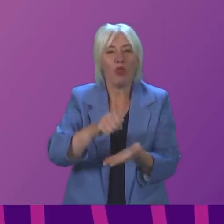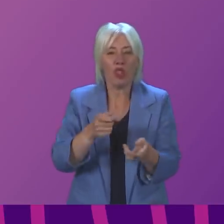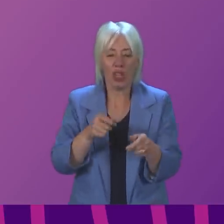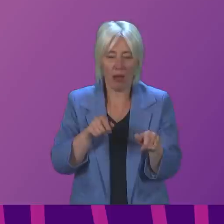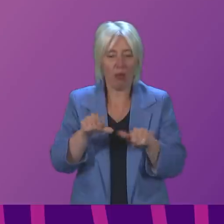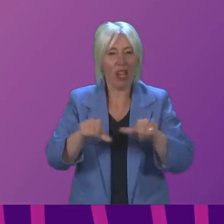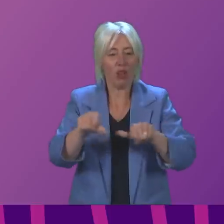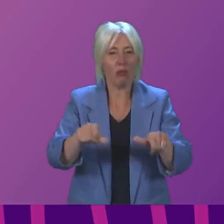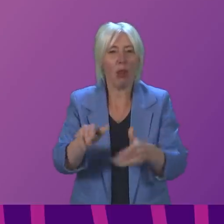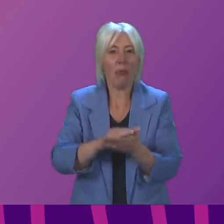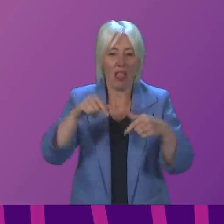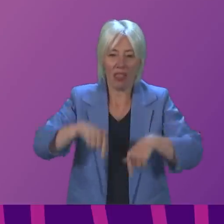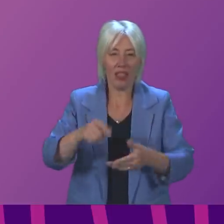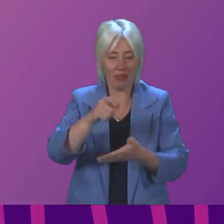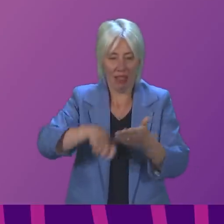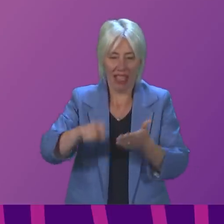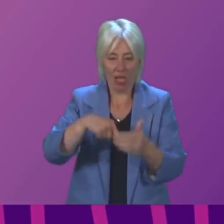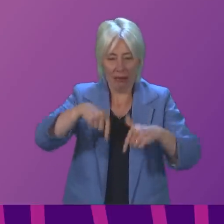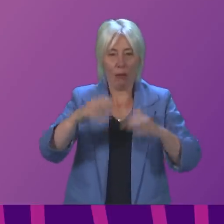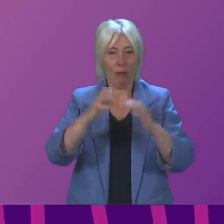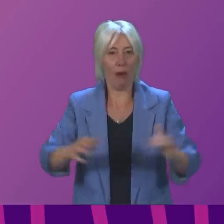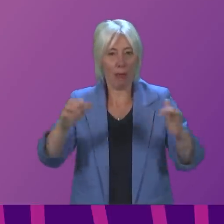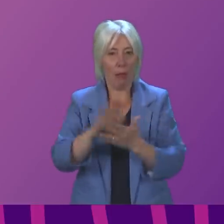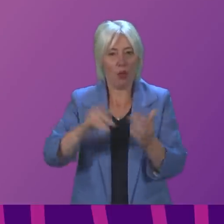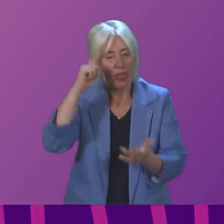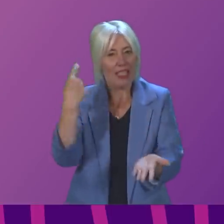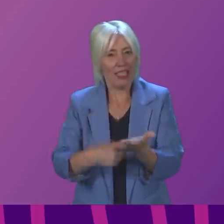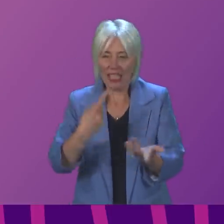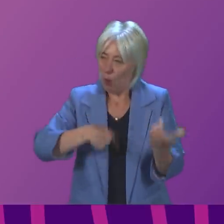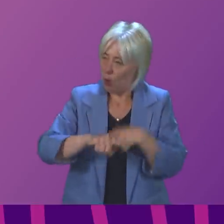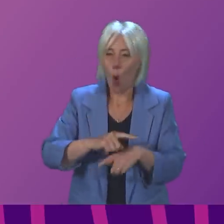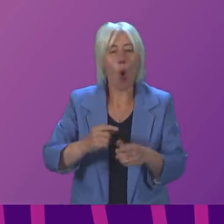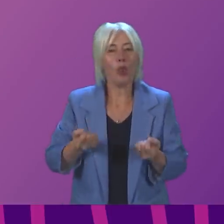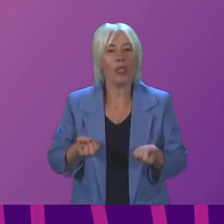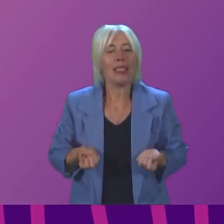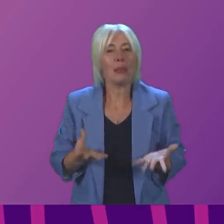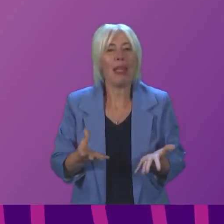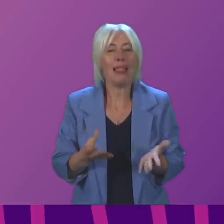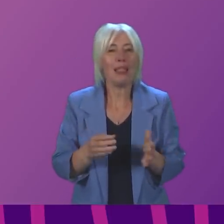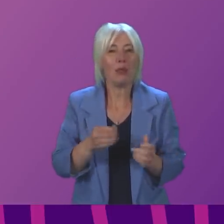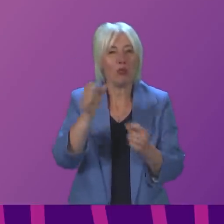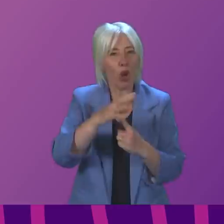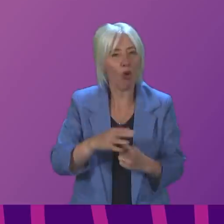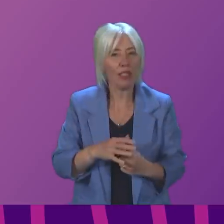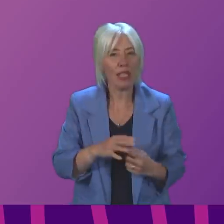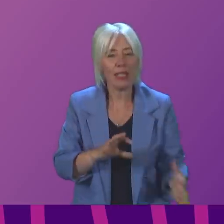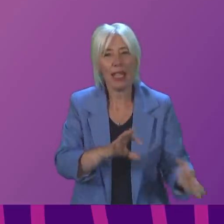this democratically elected parliament can determine our own spending priorities in line with the devolution settlement?